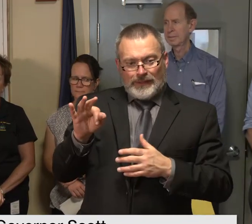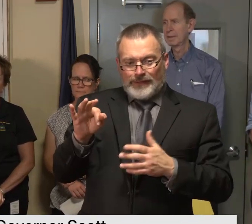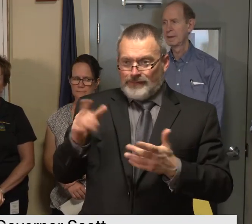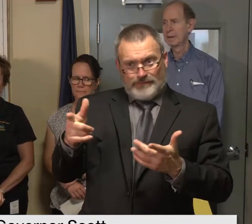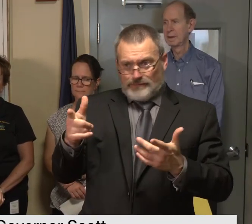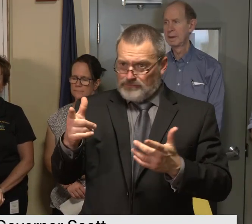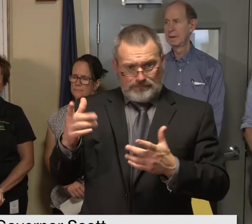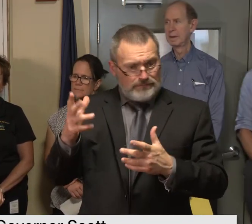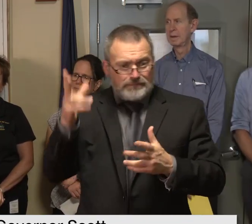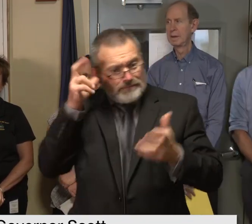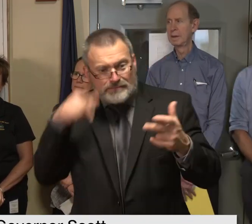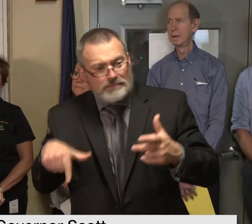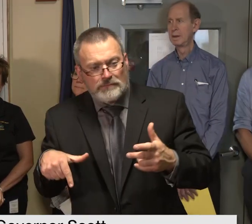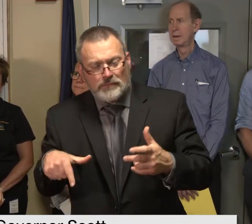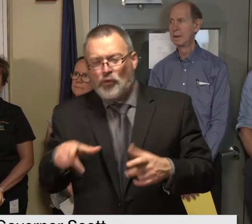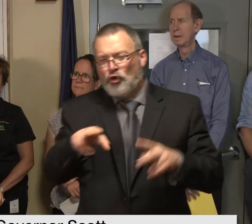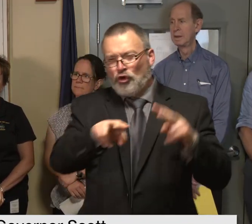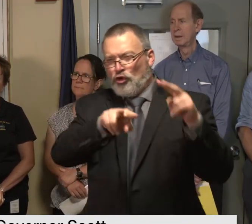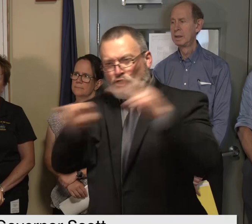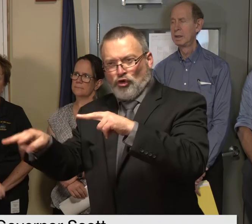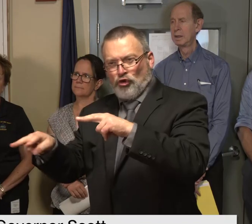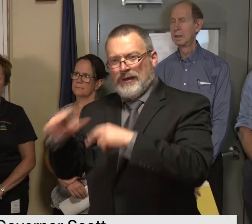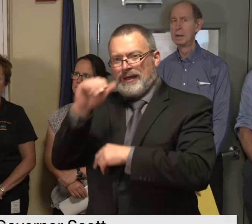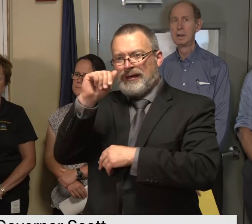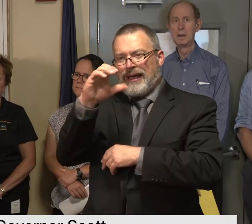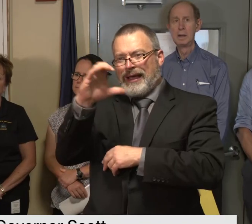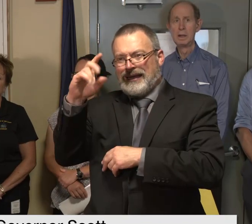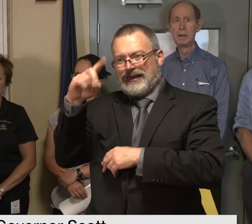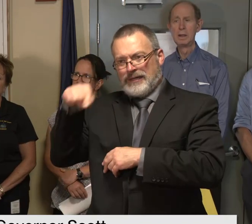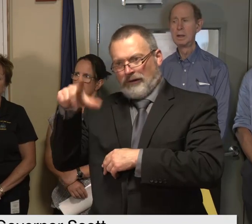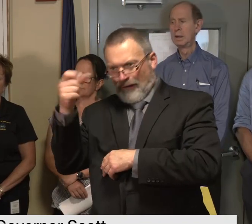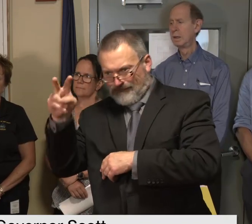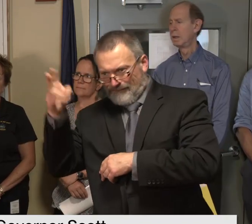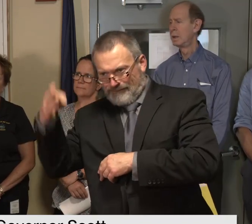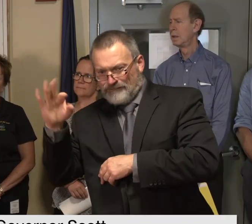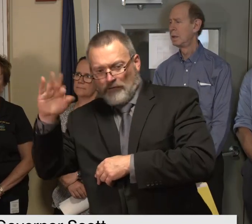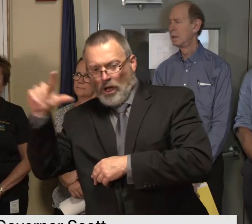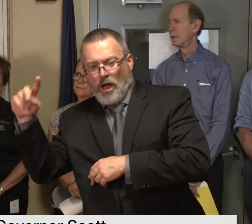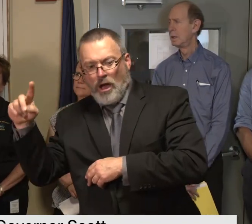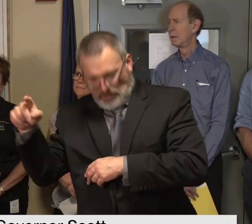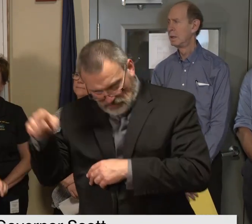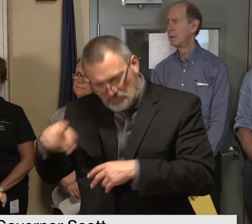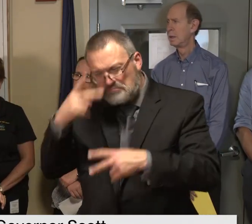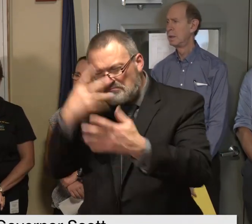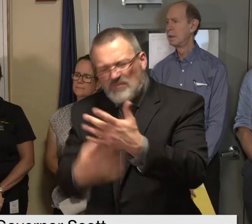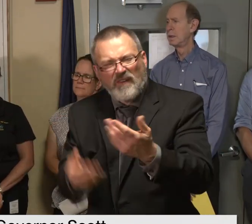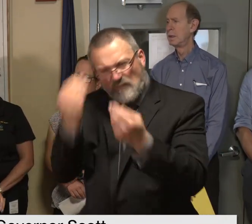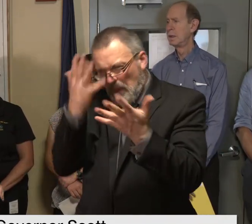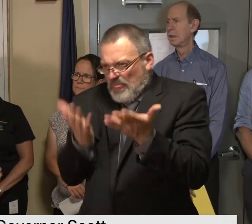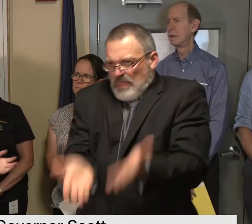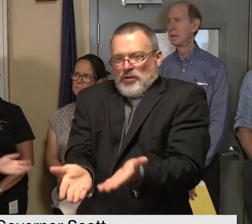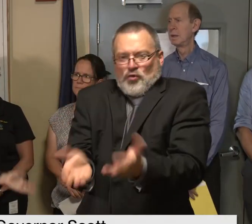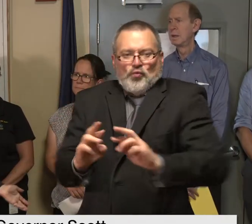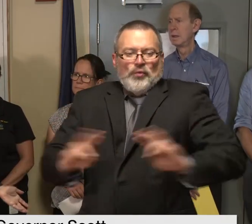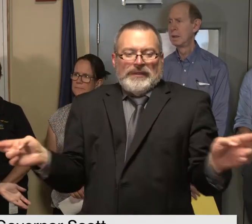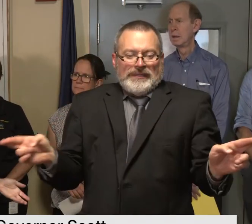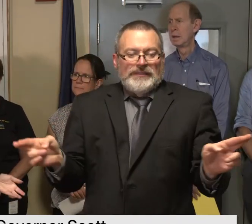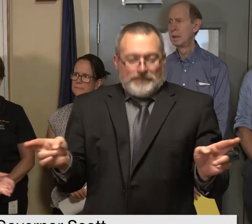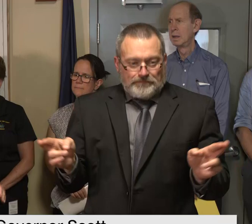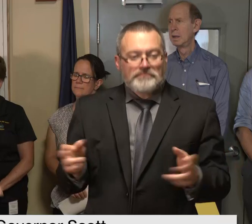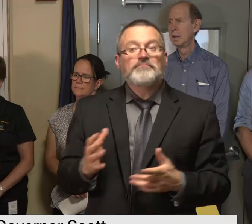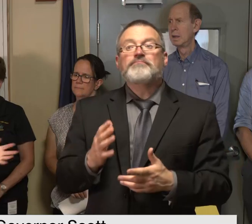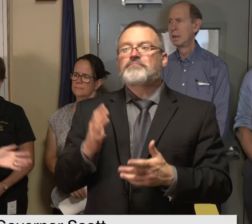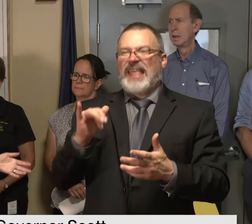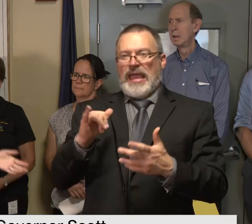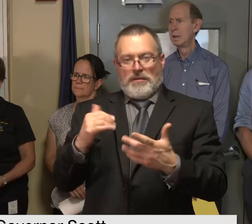website gives them an opportunity to go back and you know take a peek later at um information that might be helpful some of what was